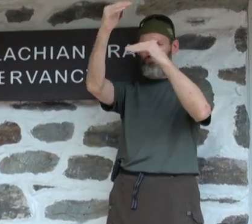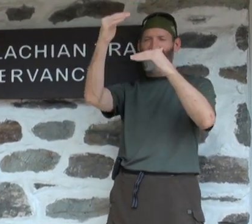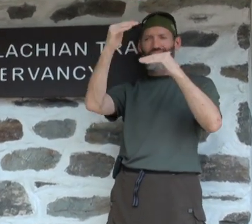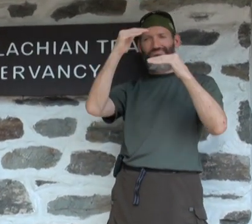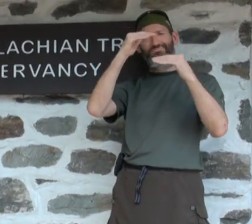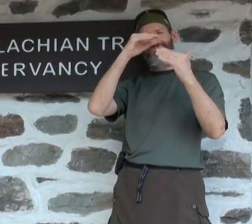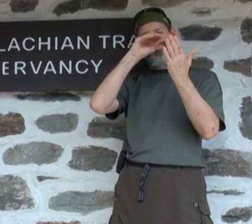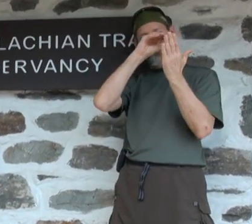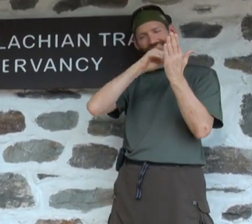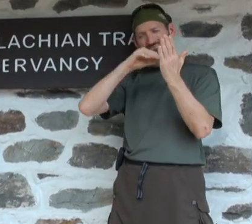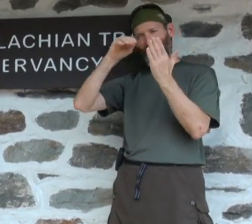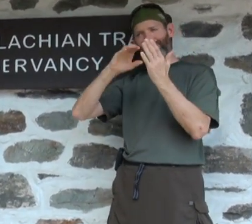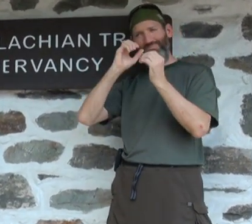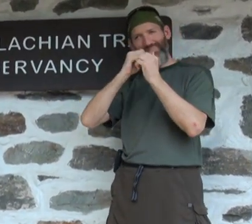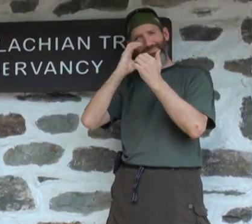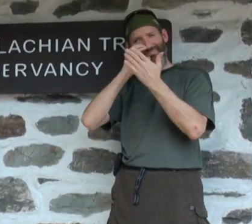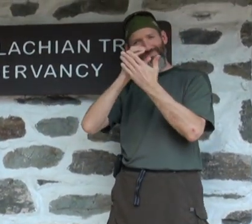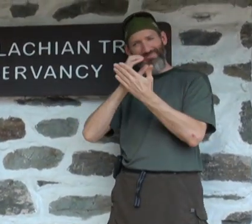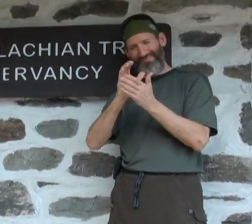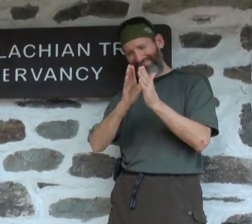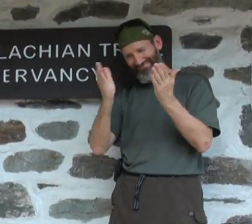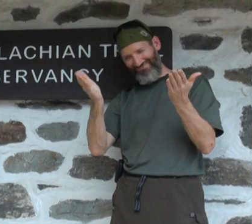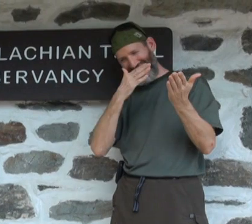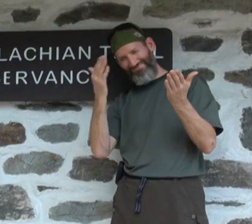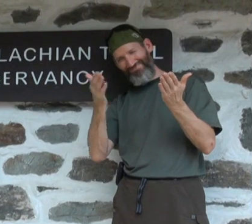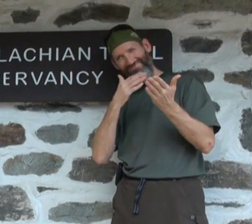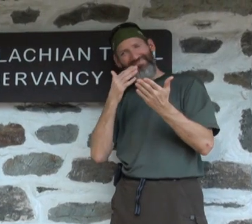Let's go over there on this grassy field. all on the right side.